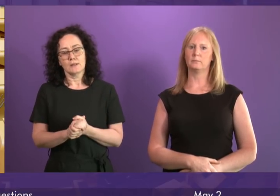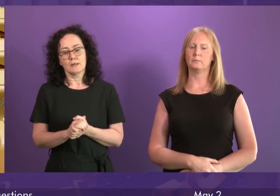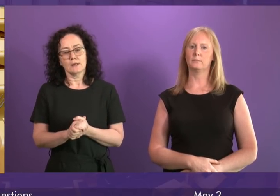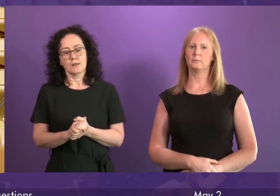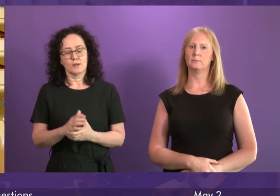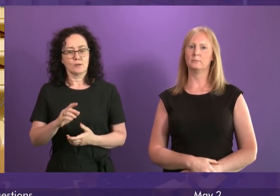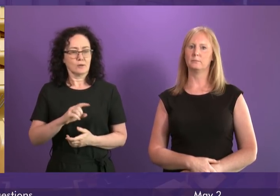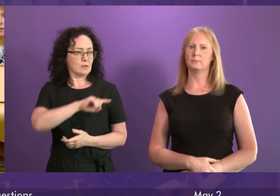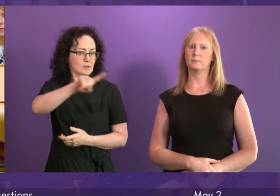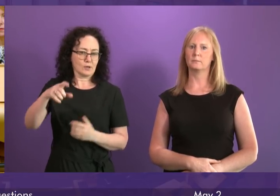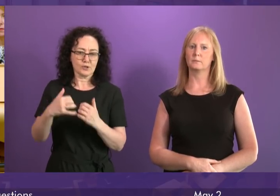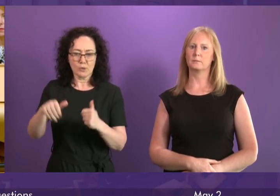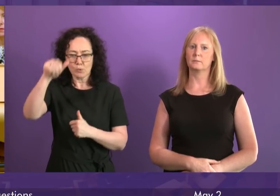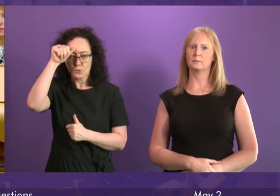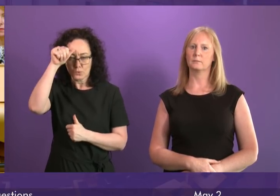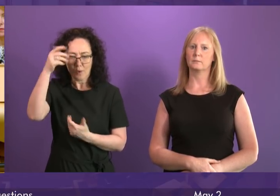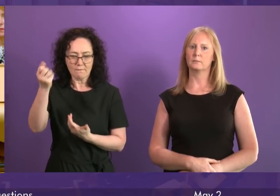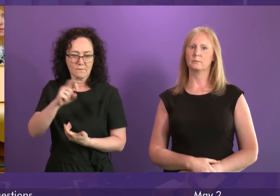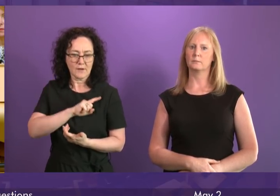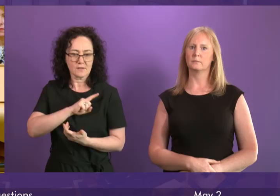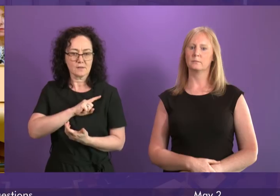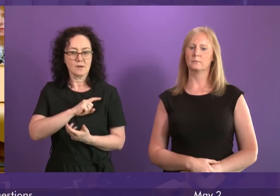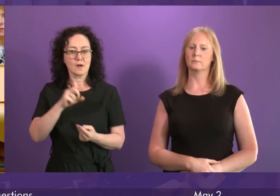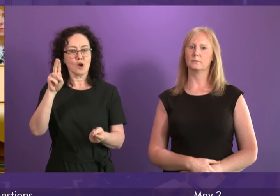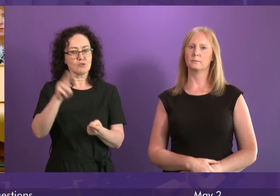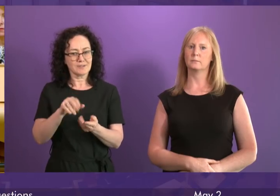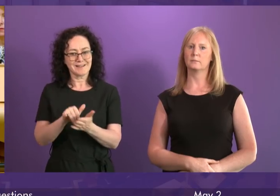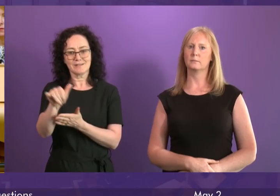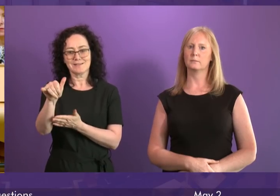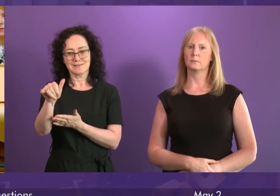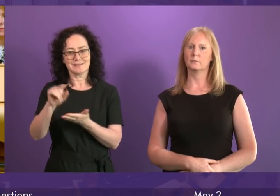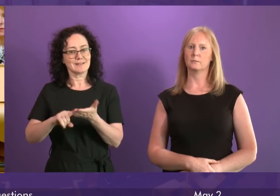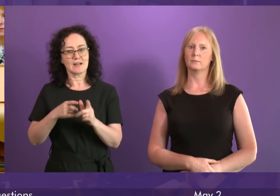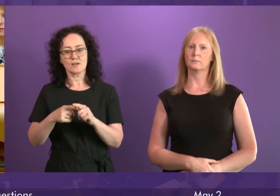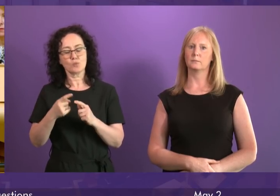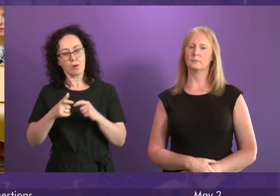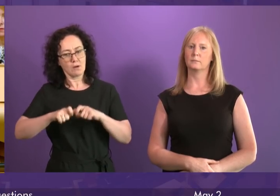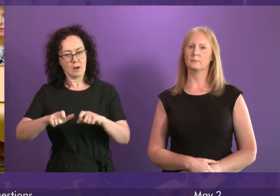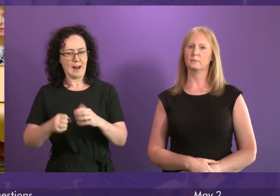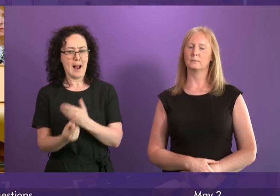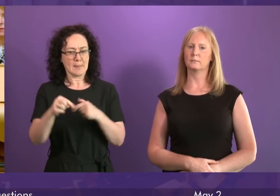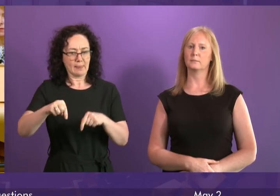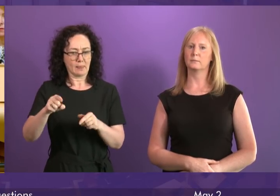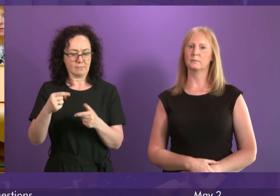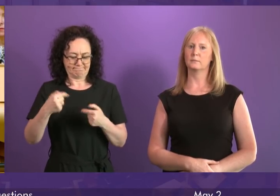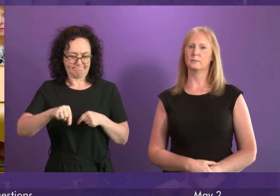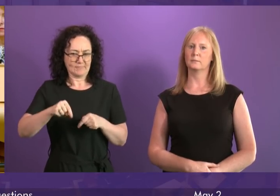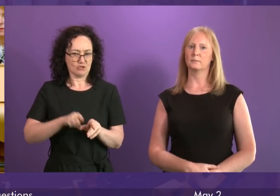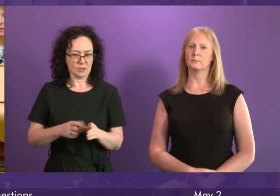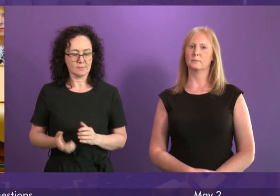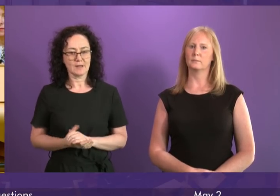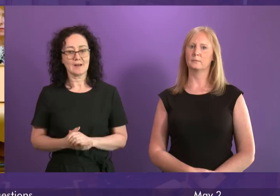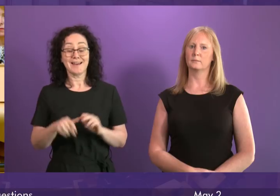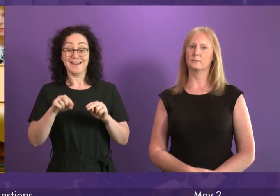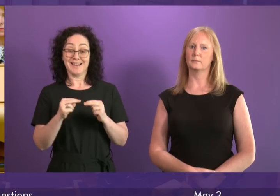the Chamber are aware of, the reduction in air departure tax is not going ahead this year. Right across, and I said this a moment ago, the